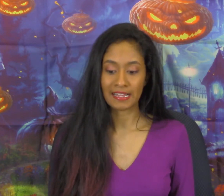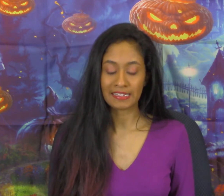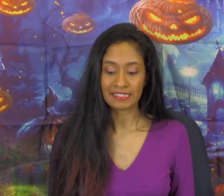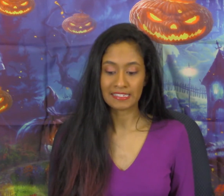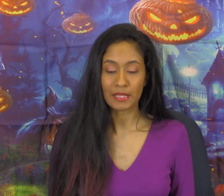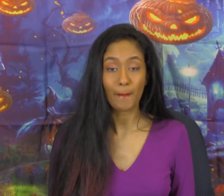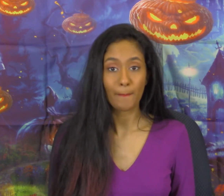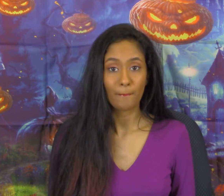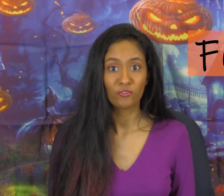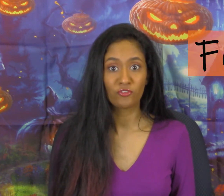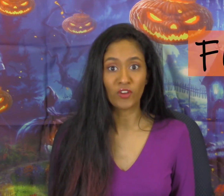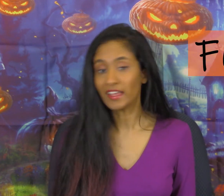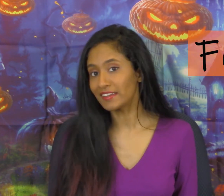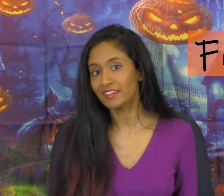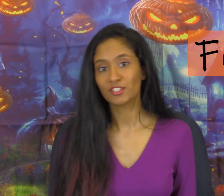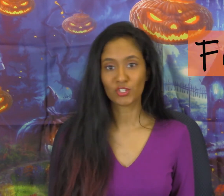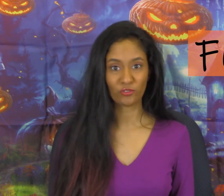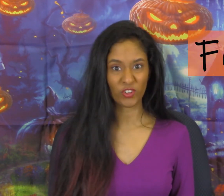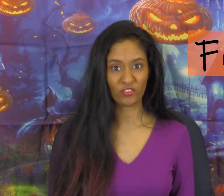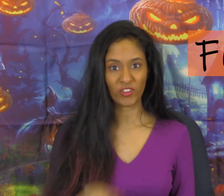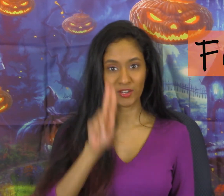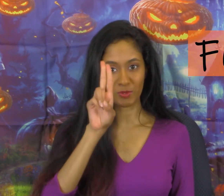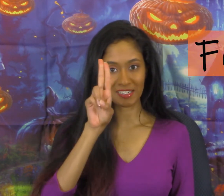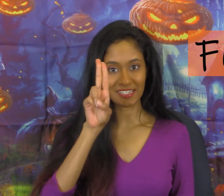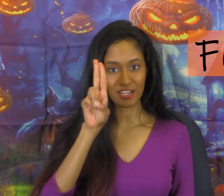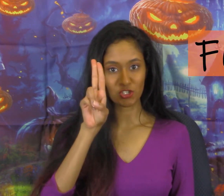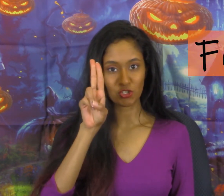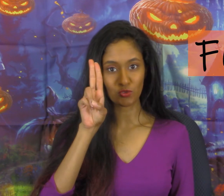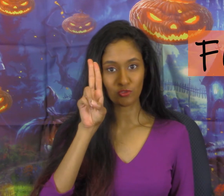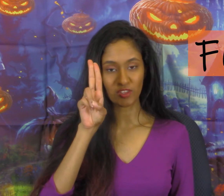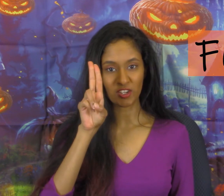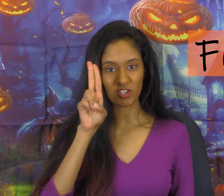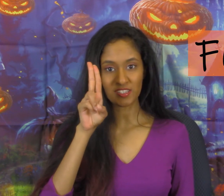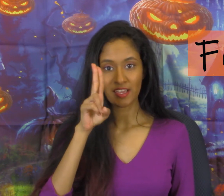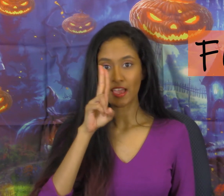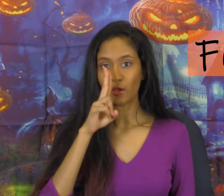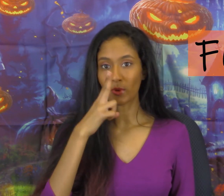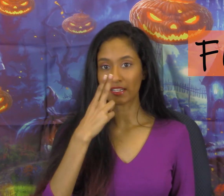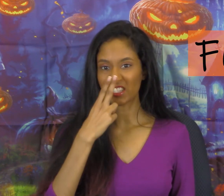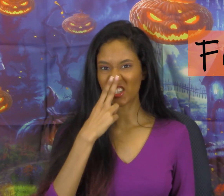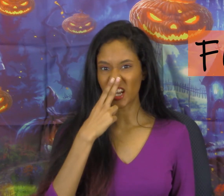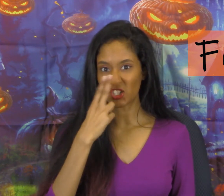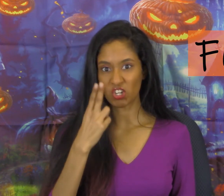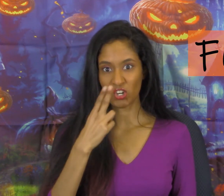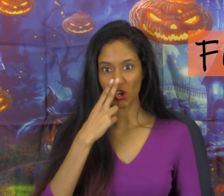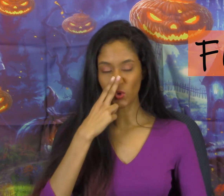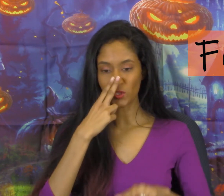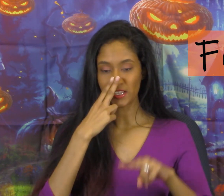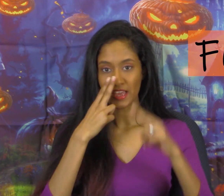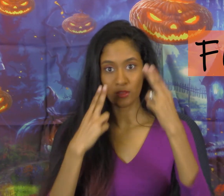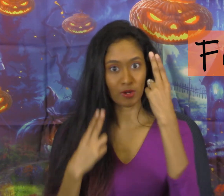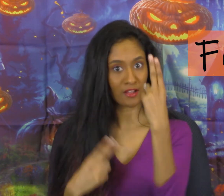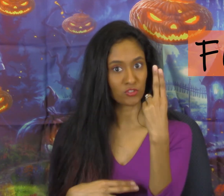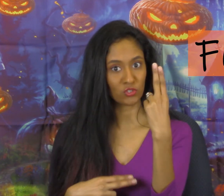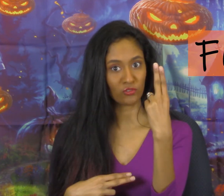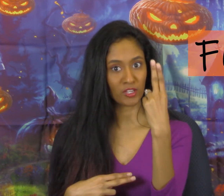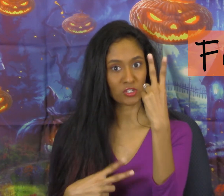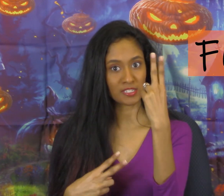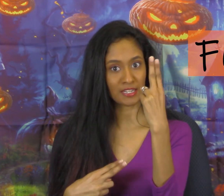is fun so our fun we're going to take two fingers and we're going to touch our nose and then we're going to have two fingers together